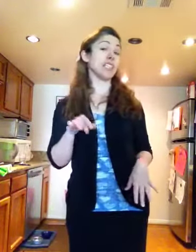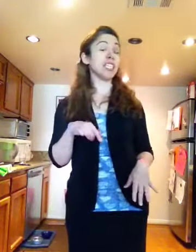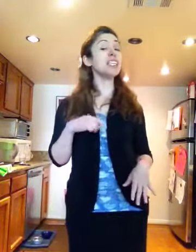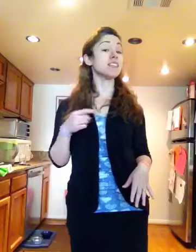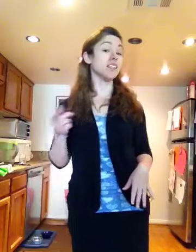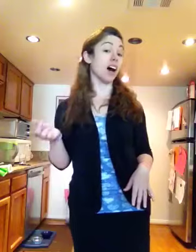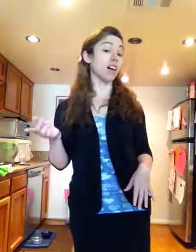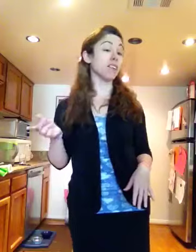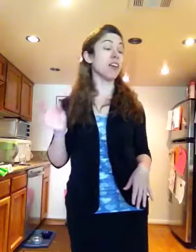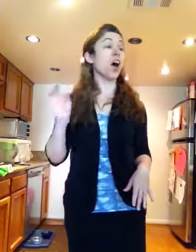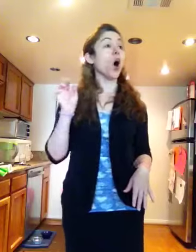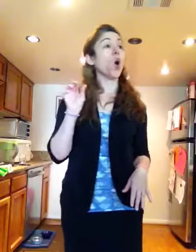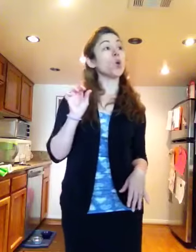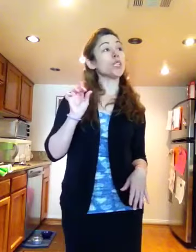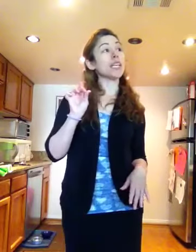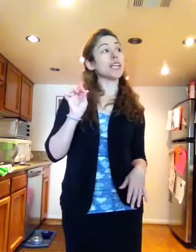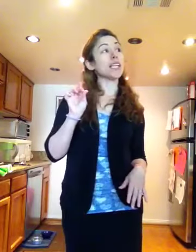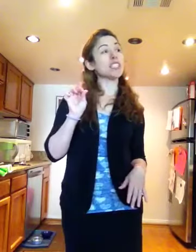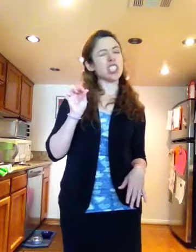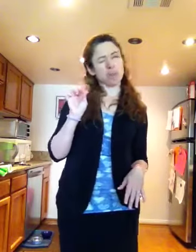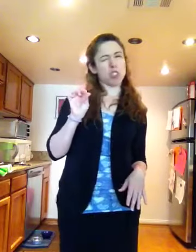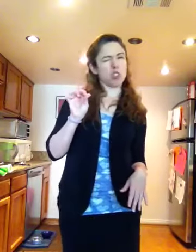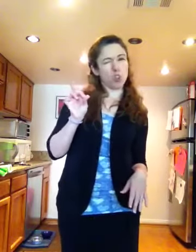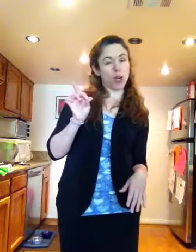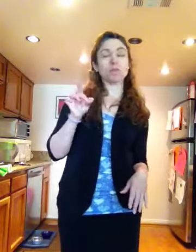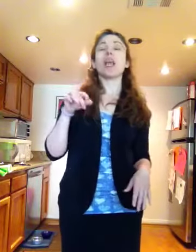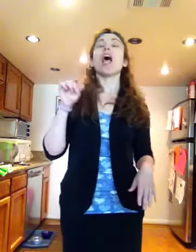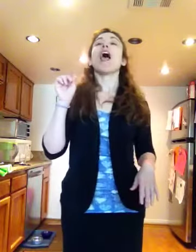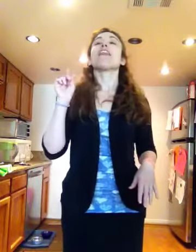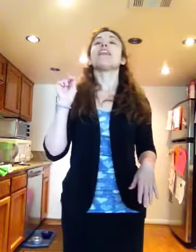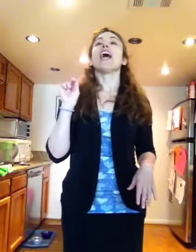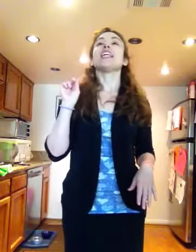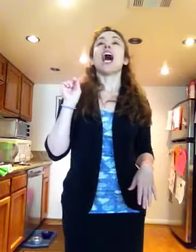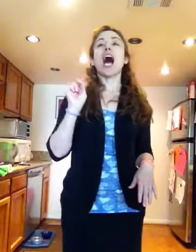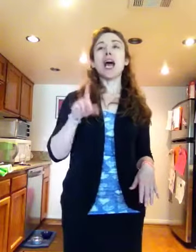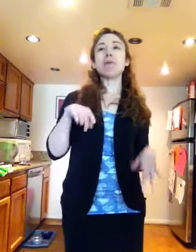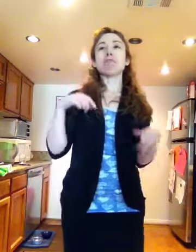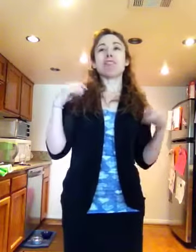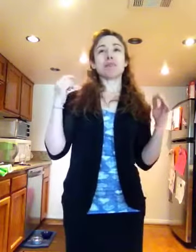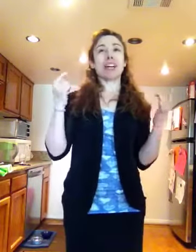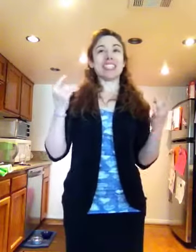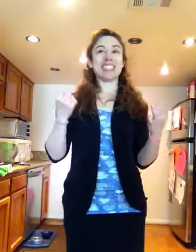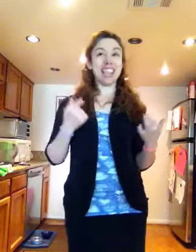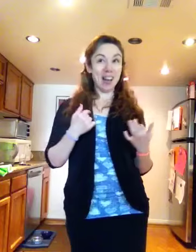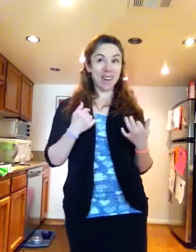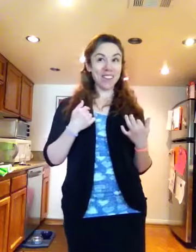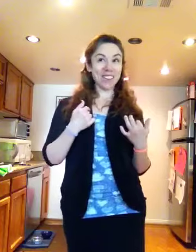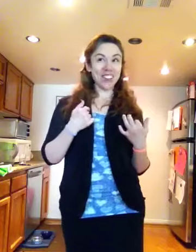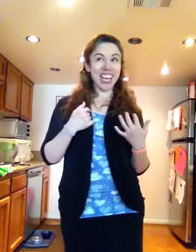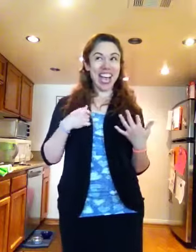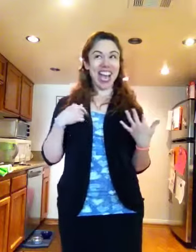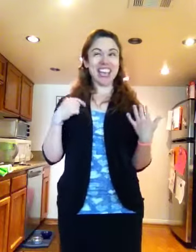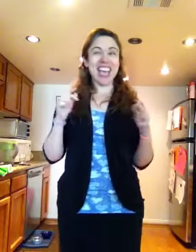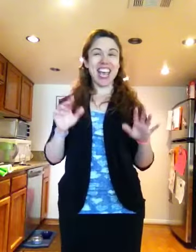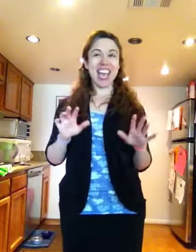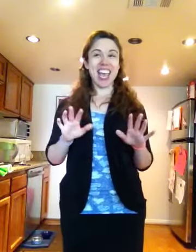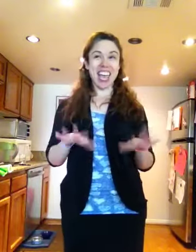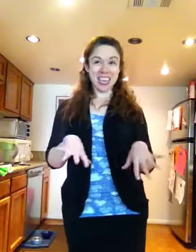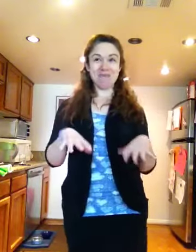deed of love, only, she comes too short, that I profess myself an enemy